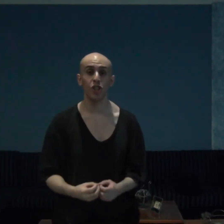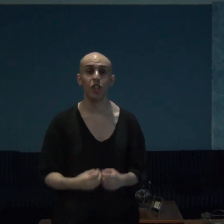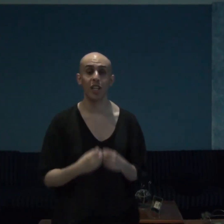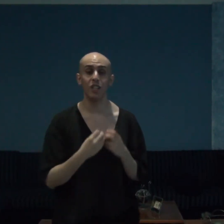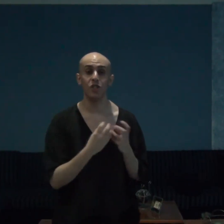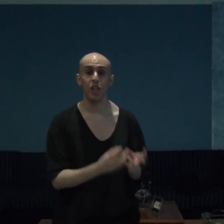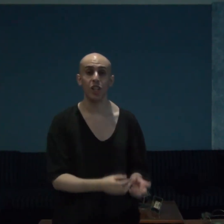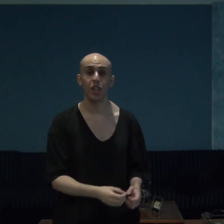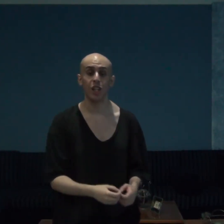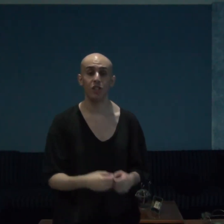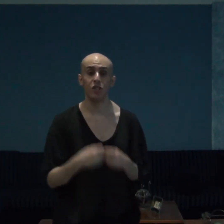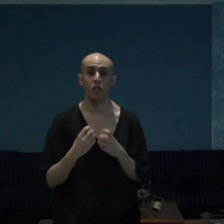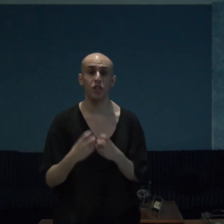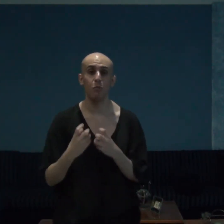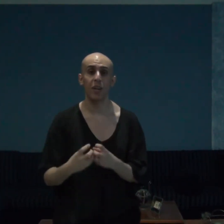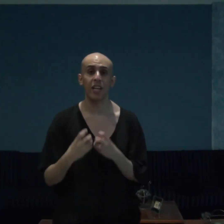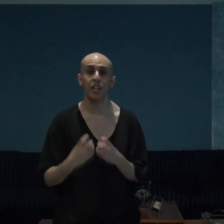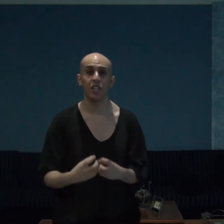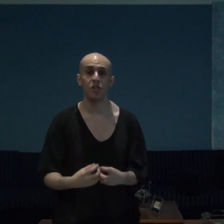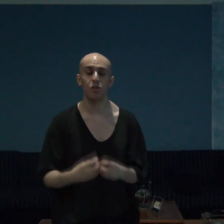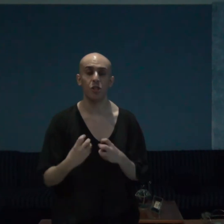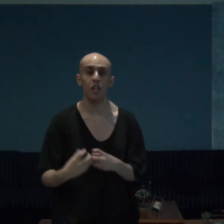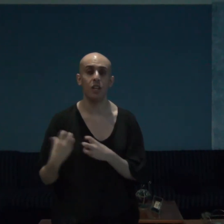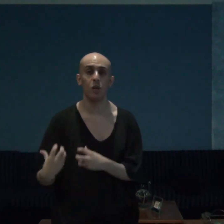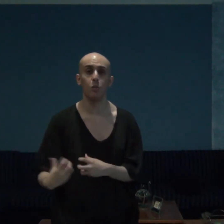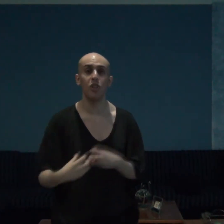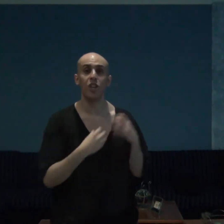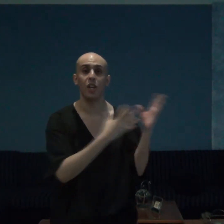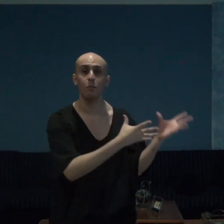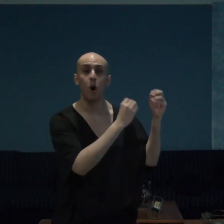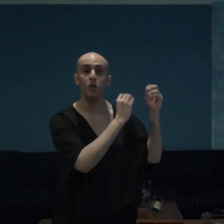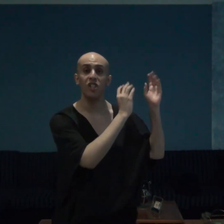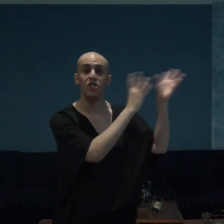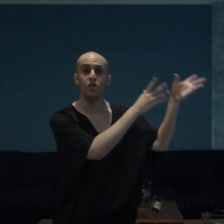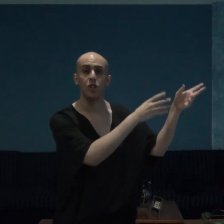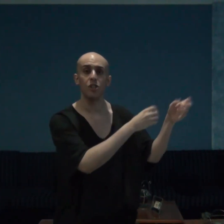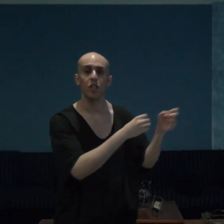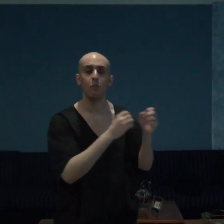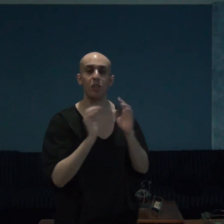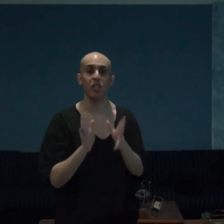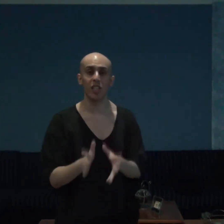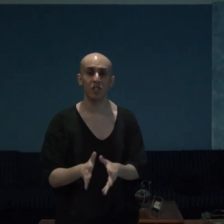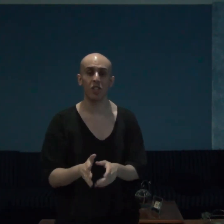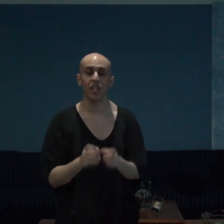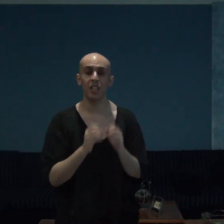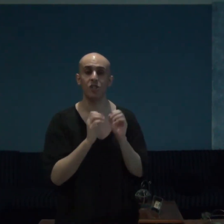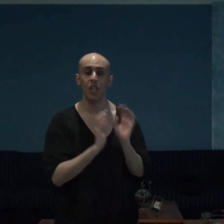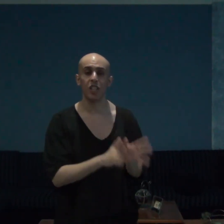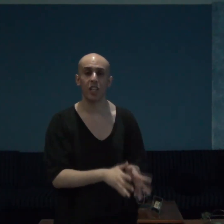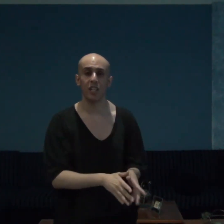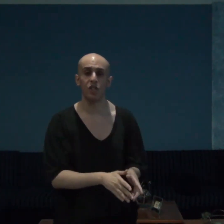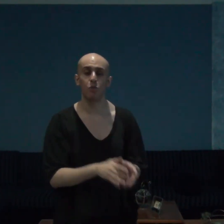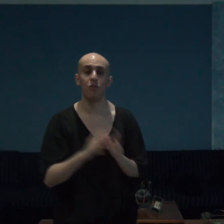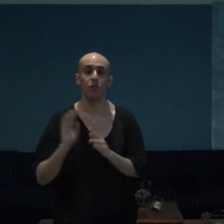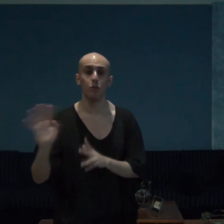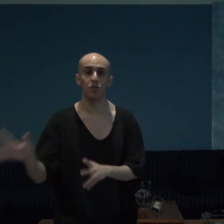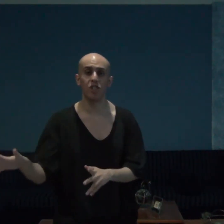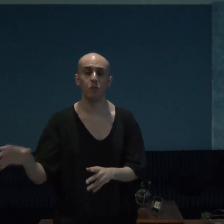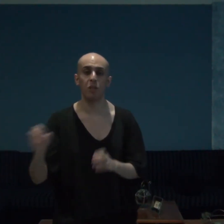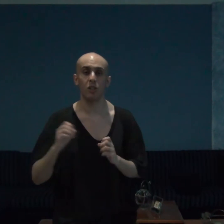guys and gals does beg Guts to take her with him on his journey but Guts guys and gals refuses because